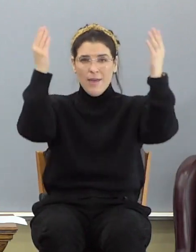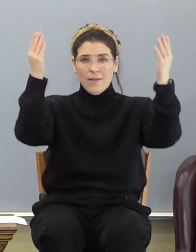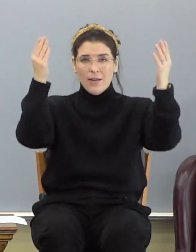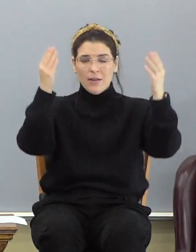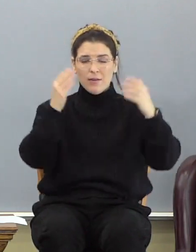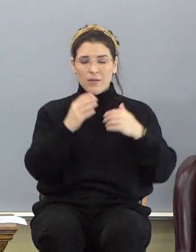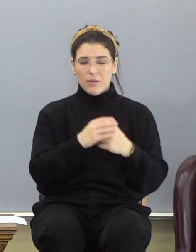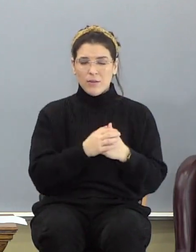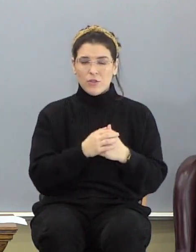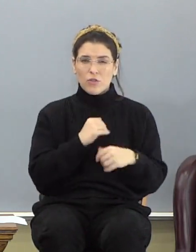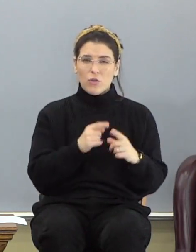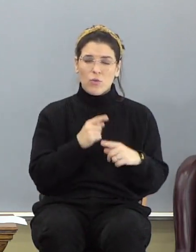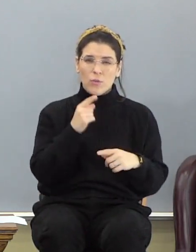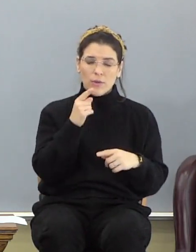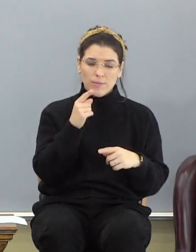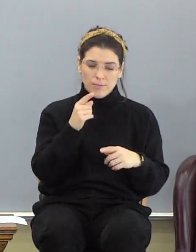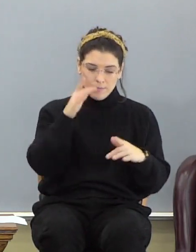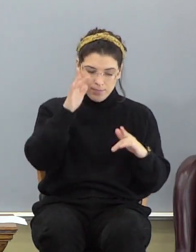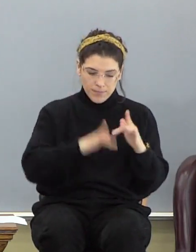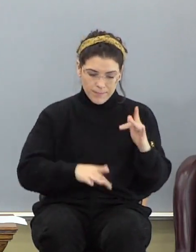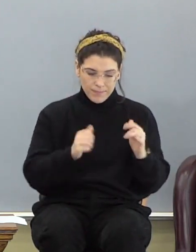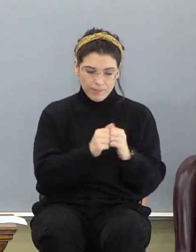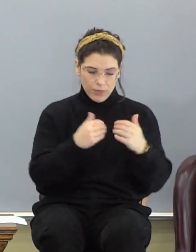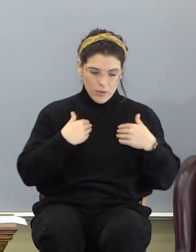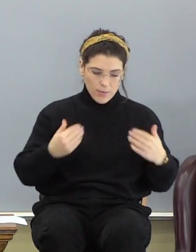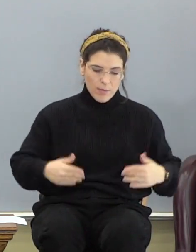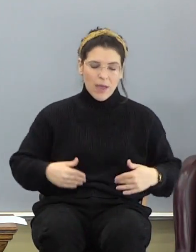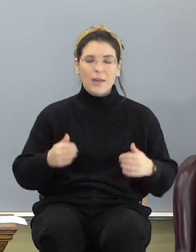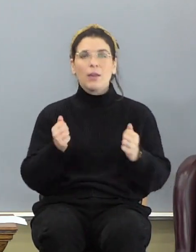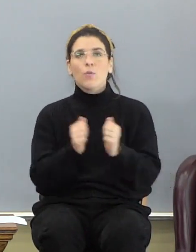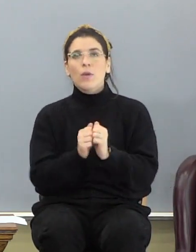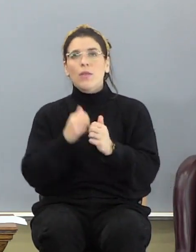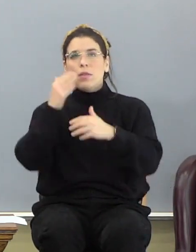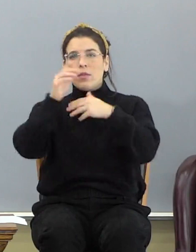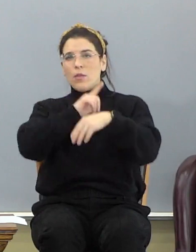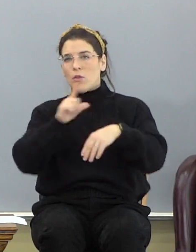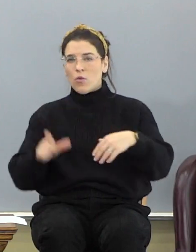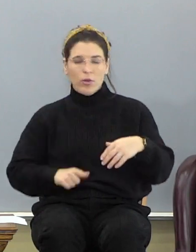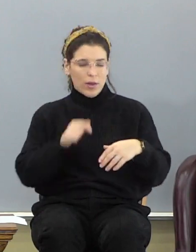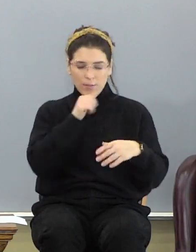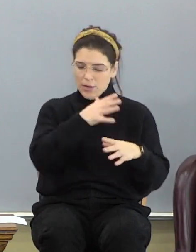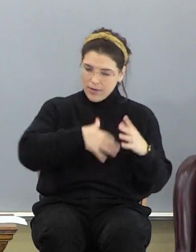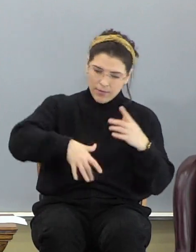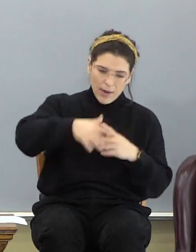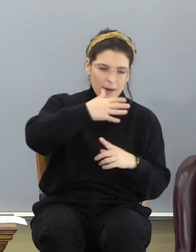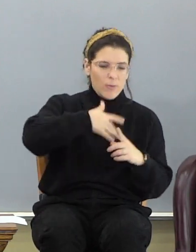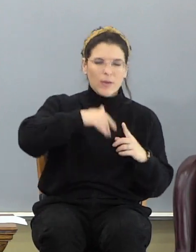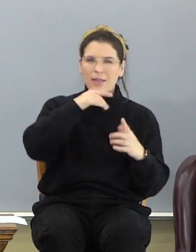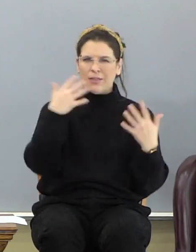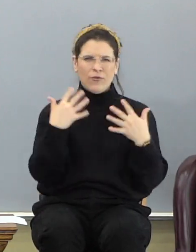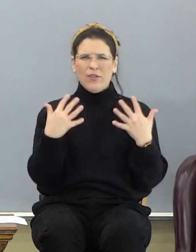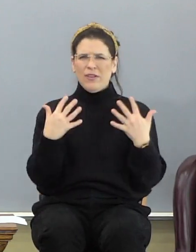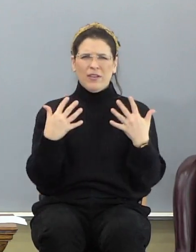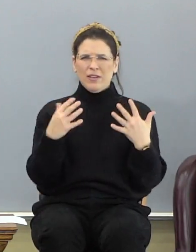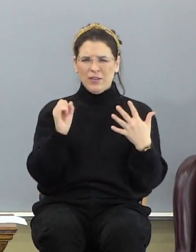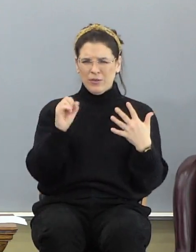So when you're absent from the body, present with the Lord, you're not going to be in an environment that's spooky.